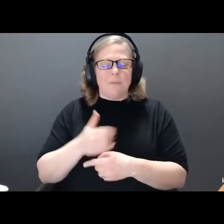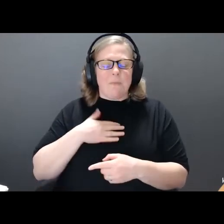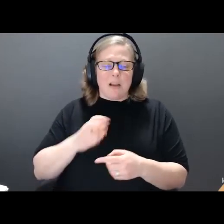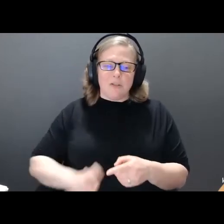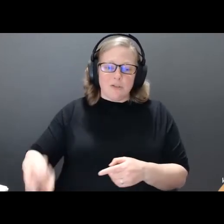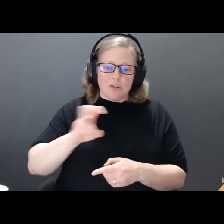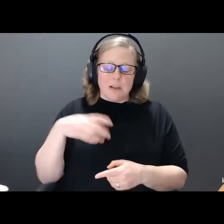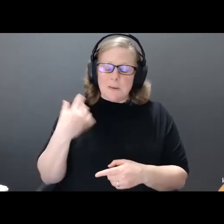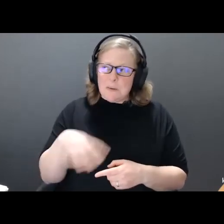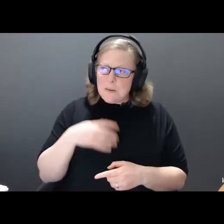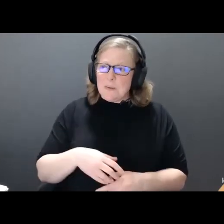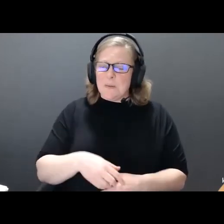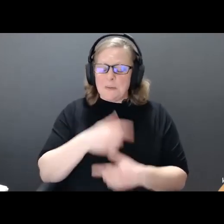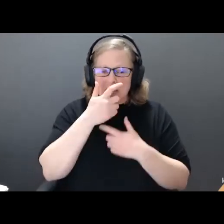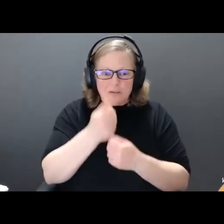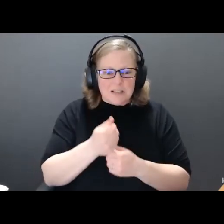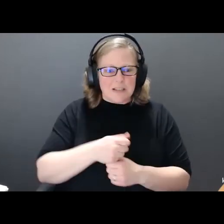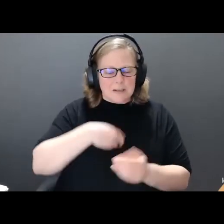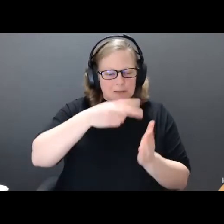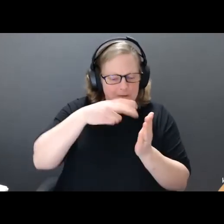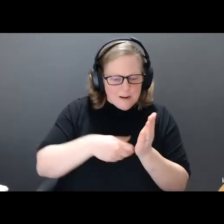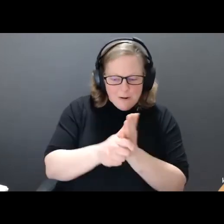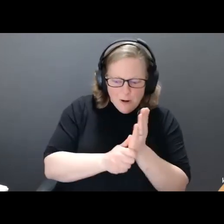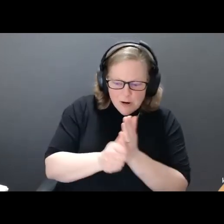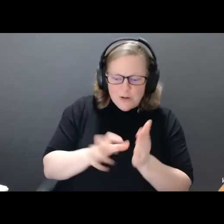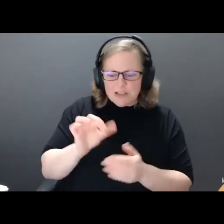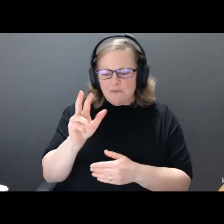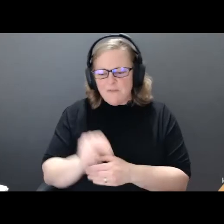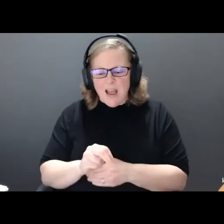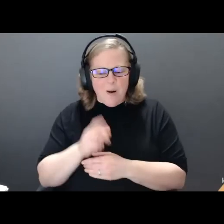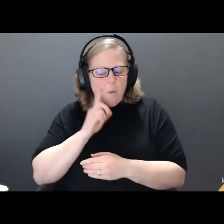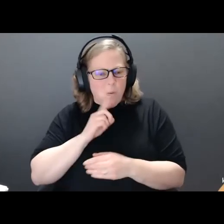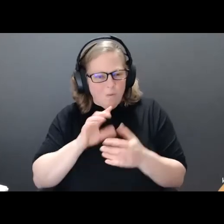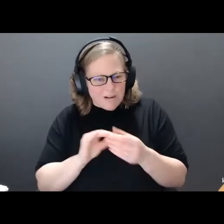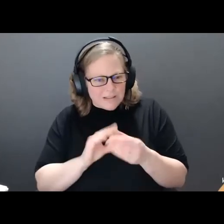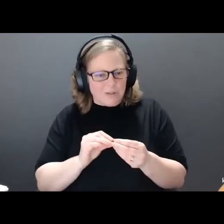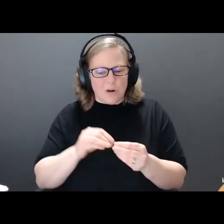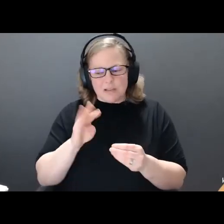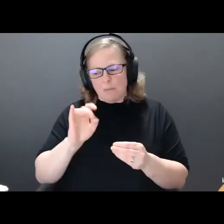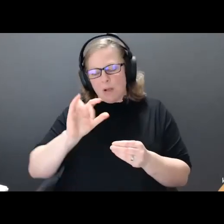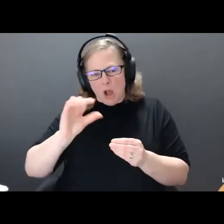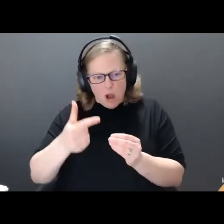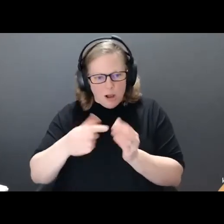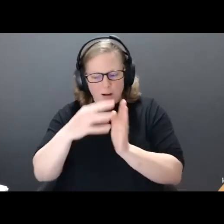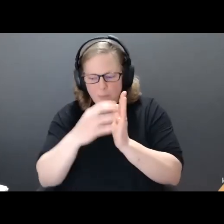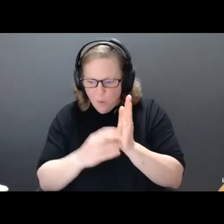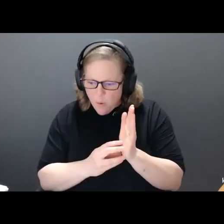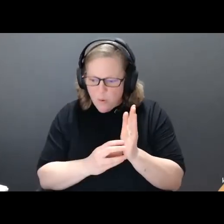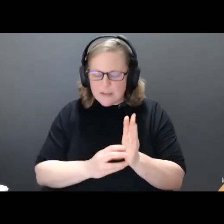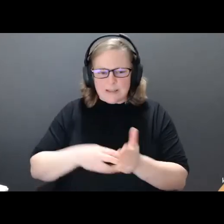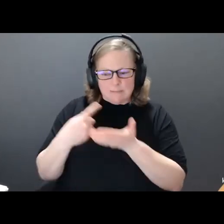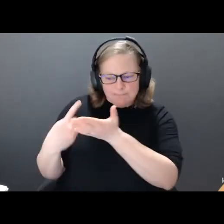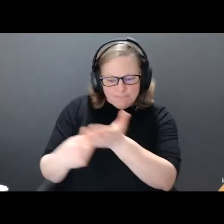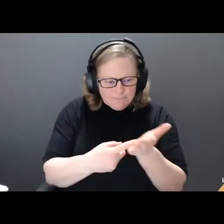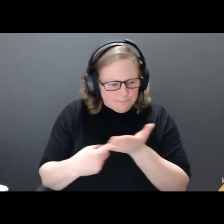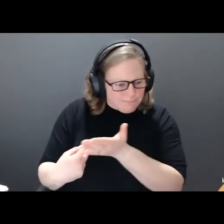articles and fan fiction and blog posts. I've had conversations with other autistic people. I've considered my own experiences.